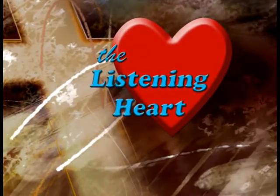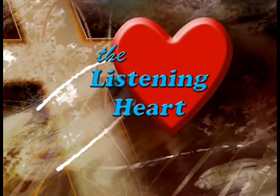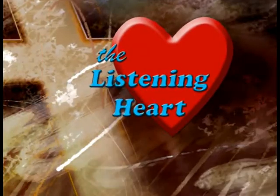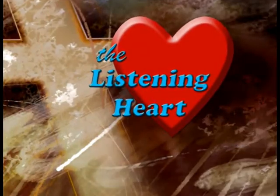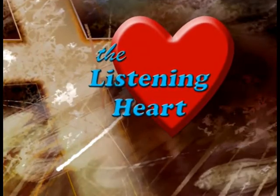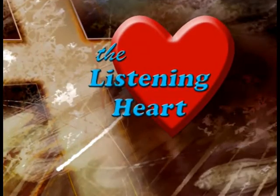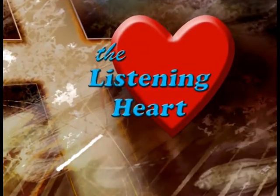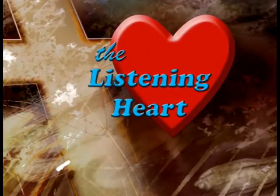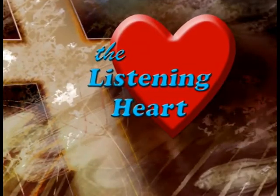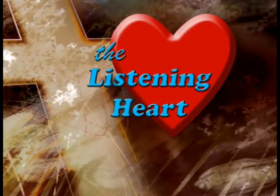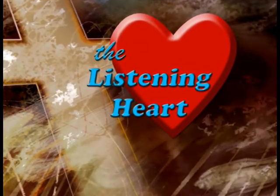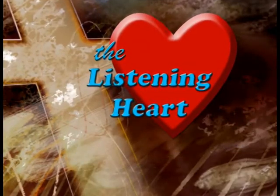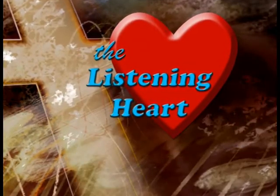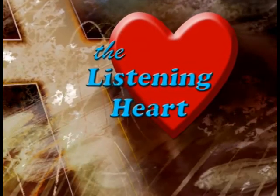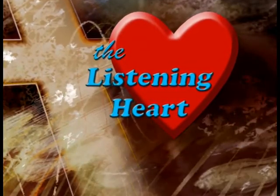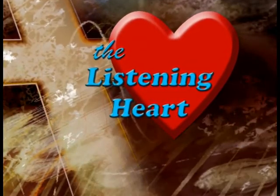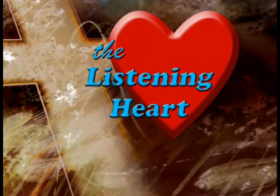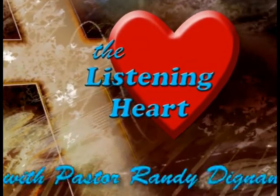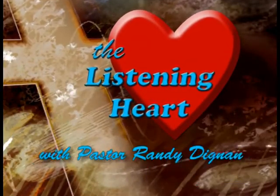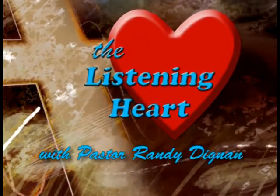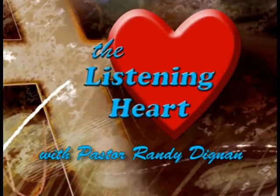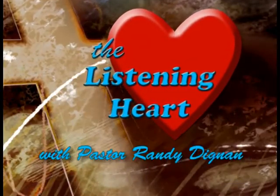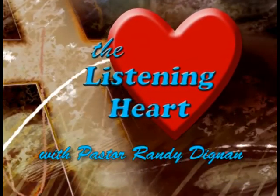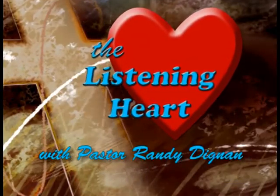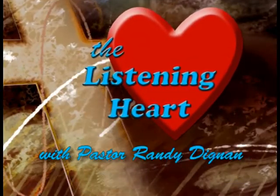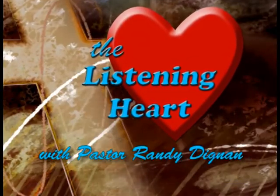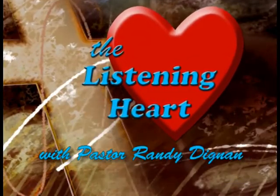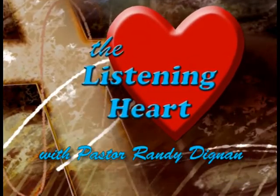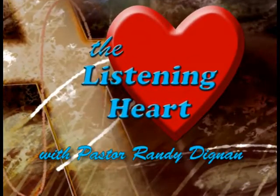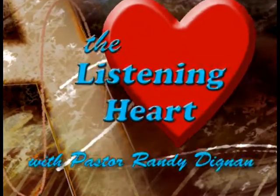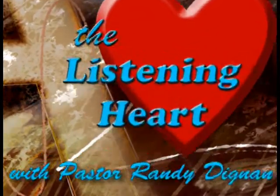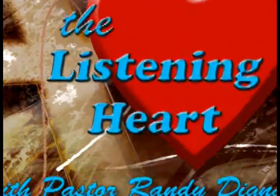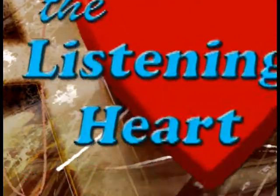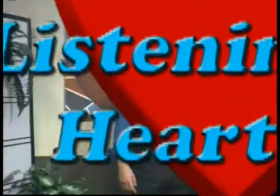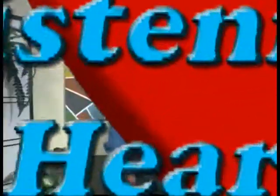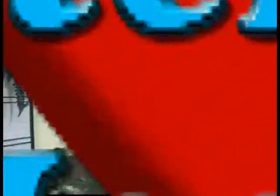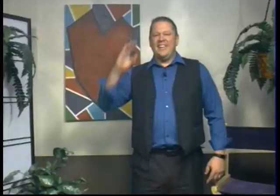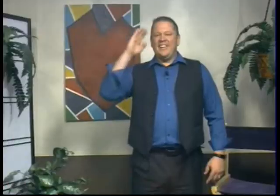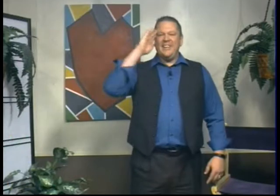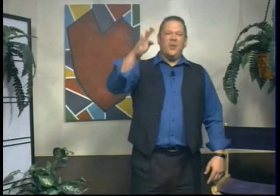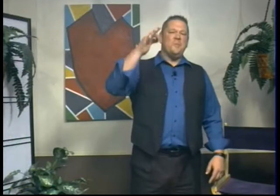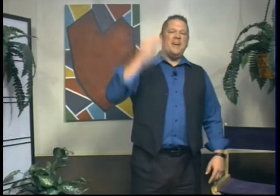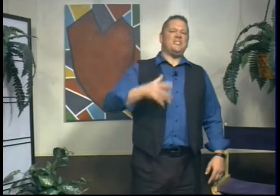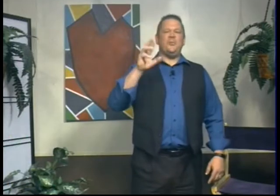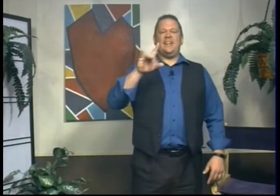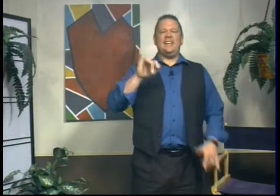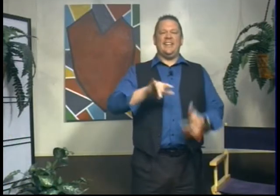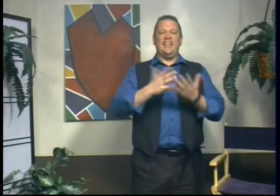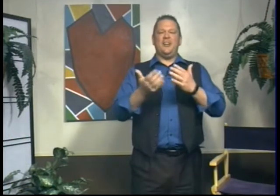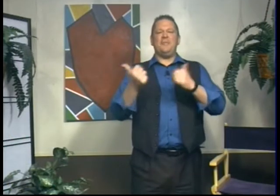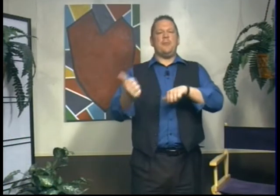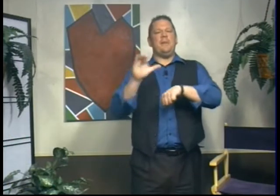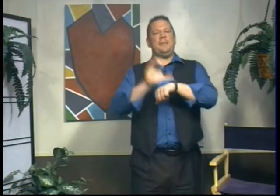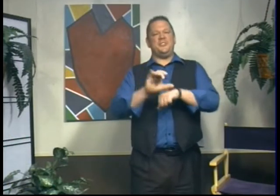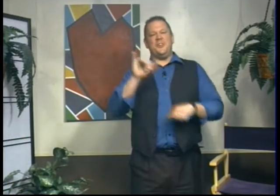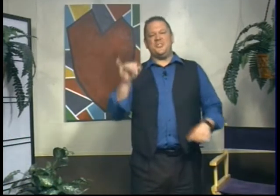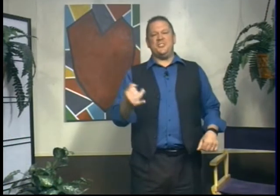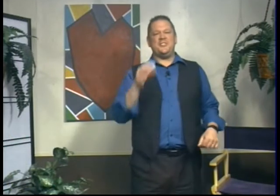The Listening Heart with Pastor Randy Dignan. Hello, Pastor Randy Dignan here of Bible Baptist Church in Jefferson